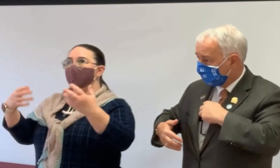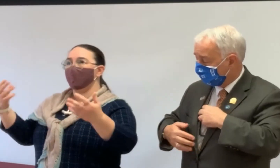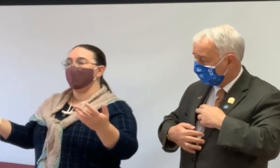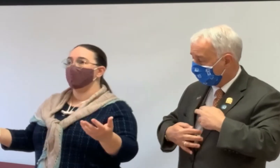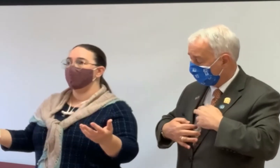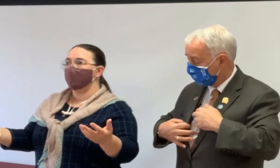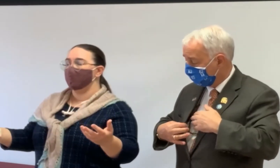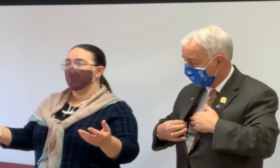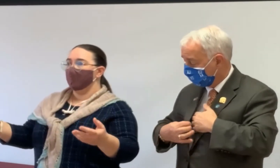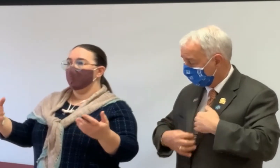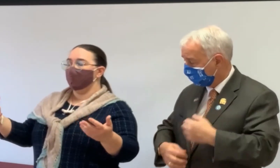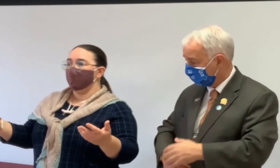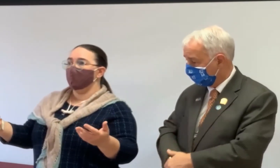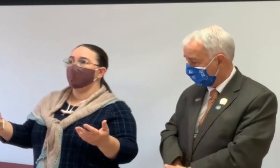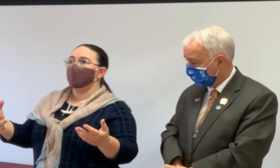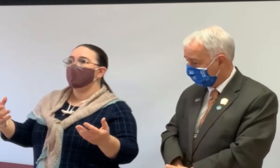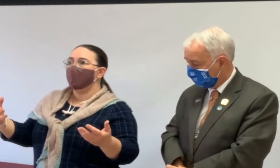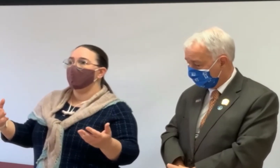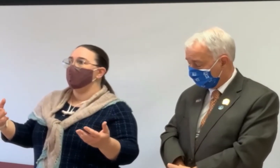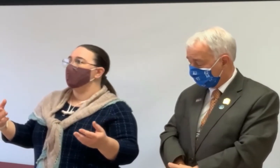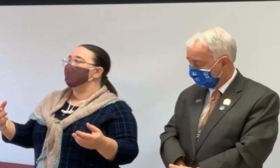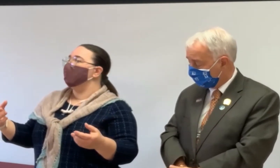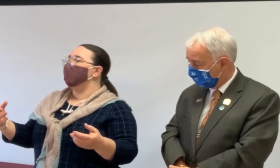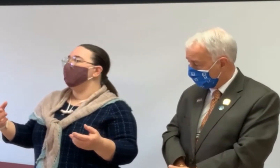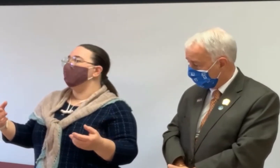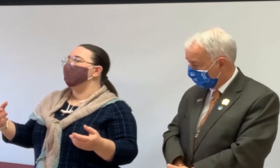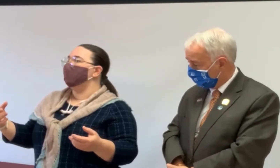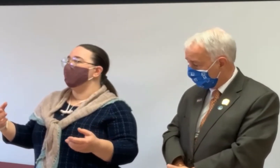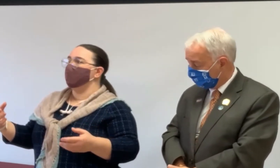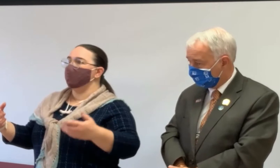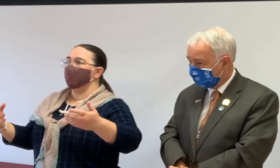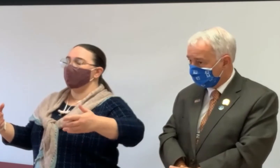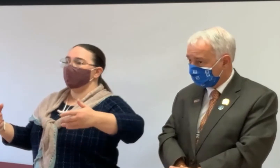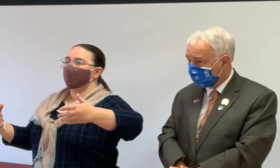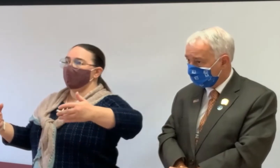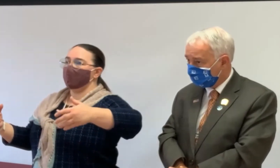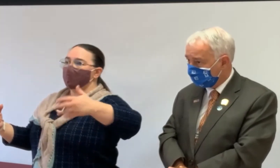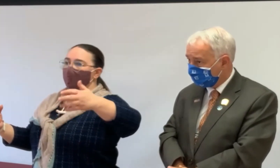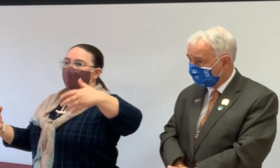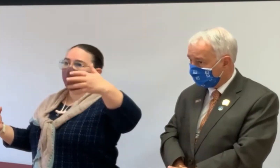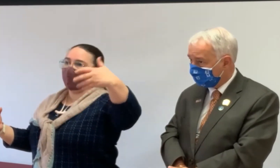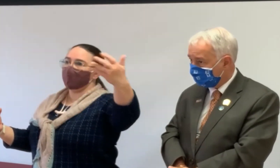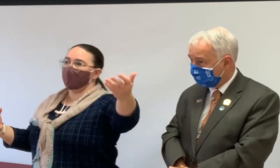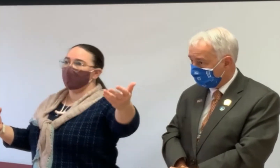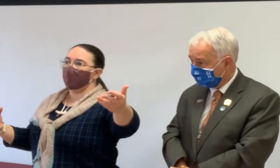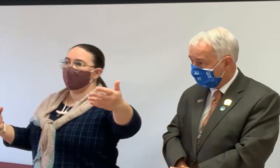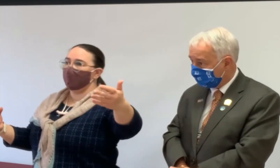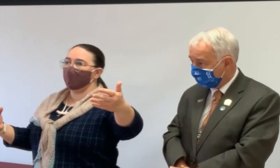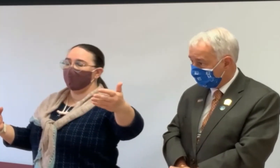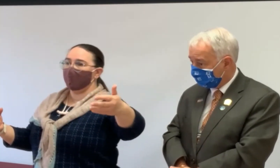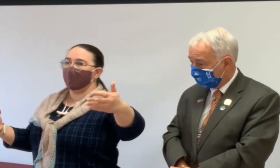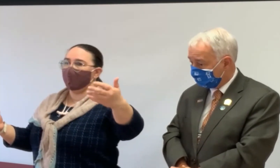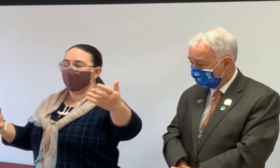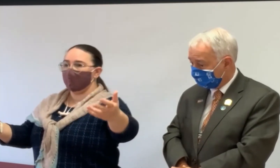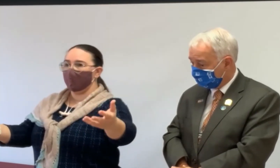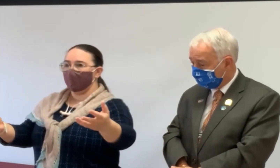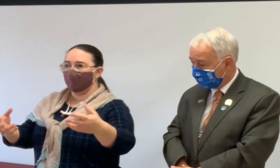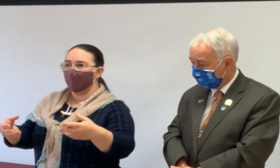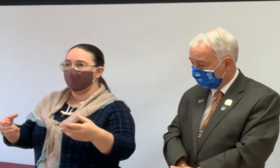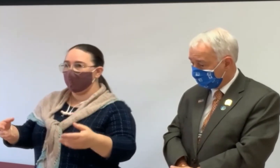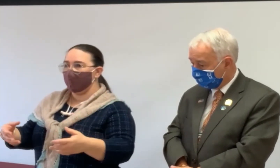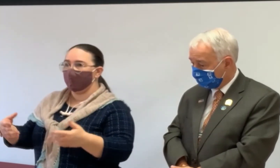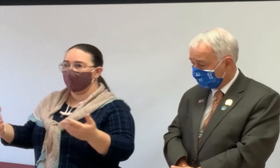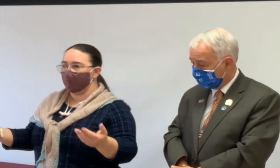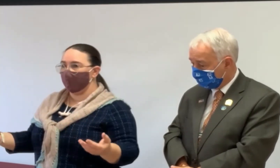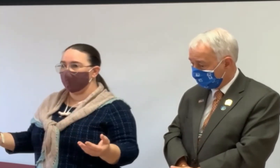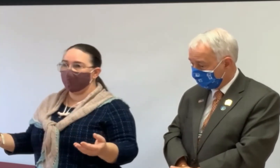going to fall into bad condition, if you didn't maintain it, um, then you know, by the time you pass on, the bank might end up taking